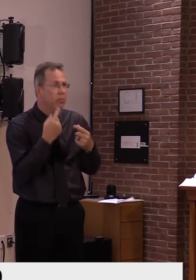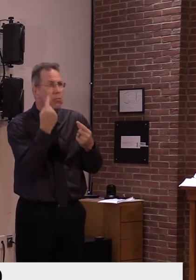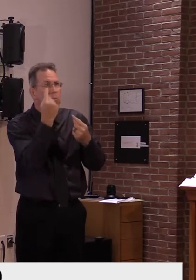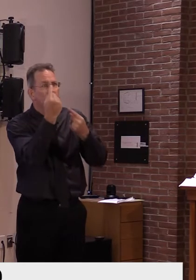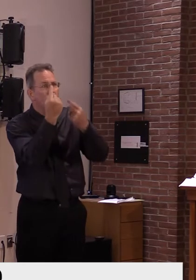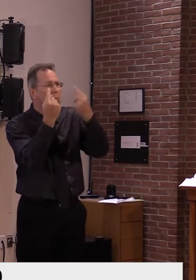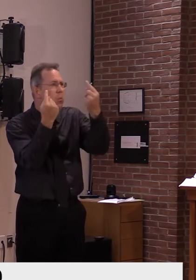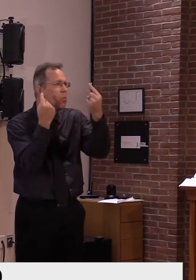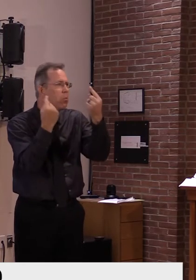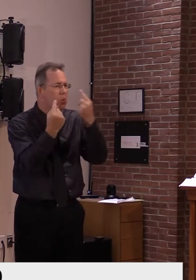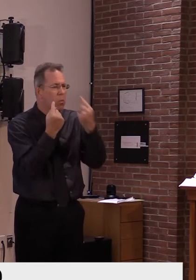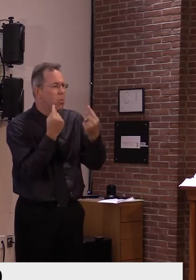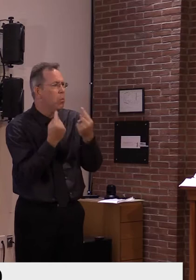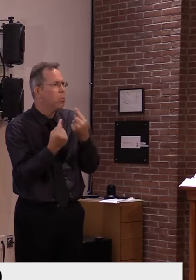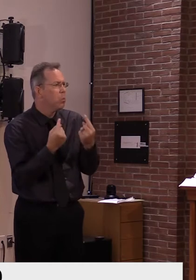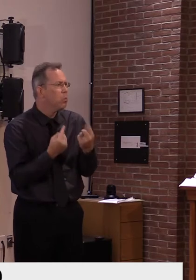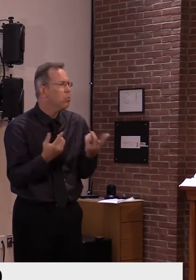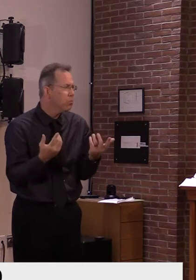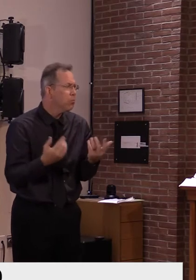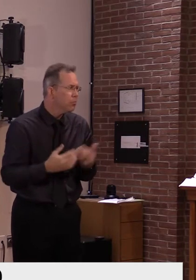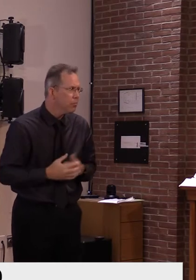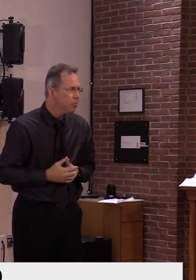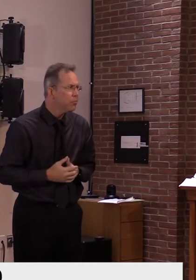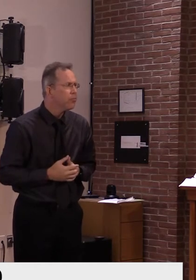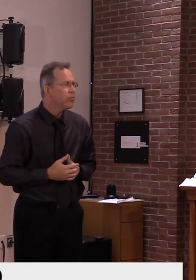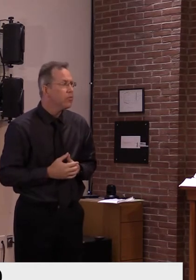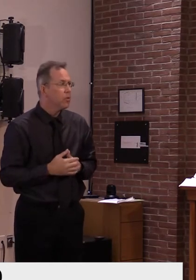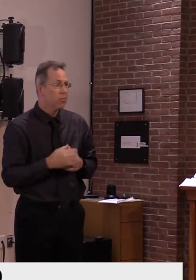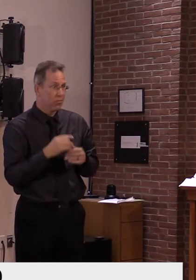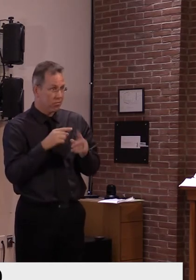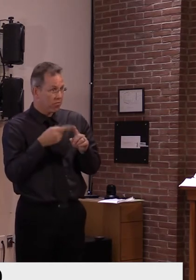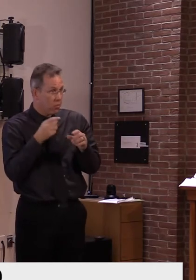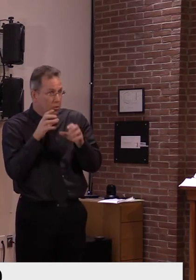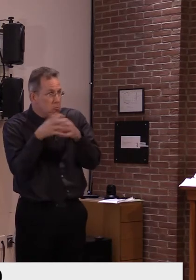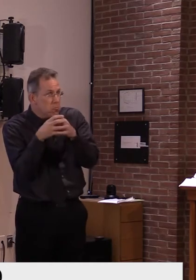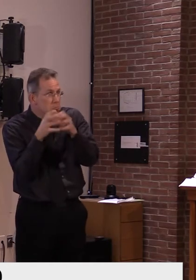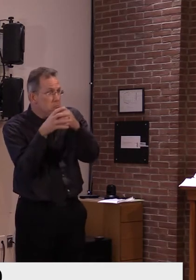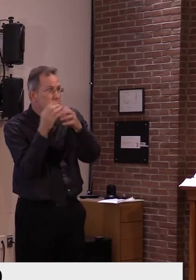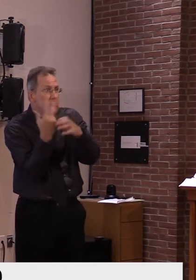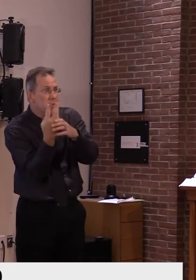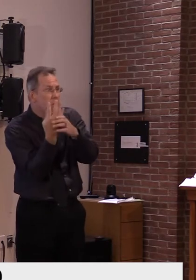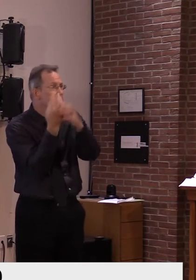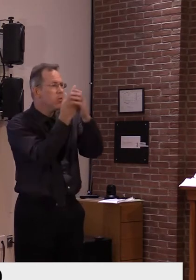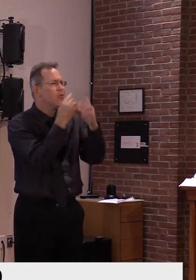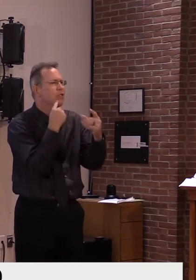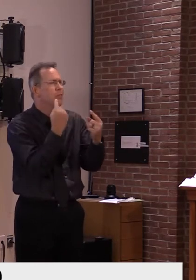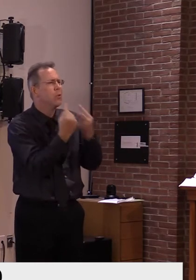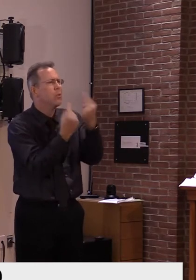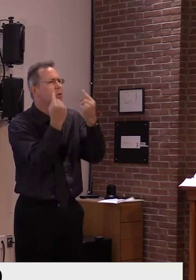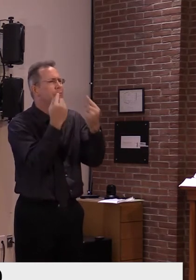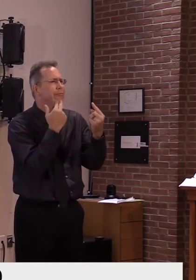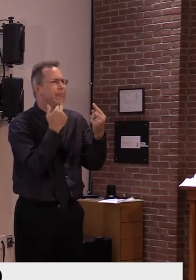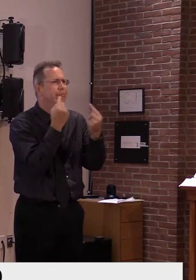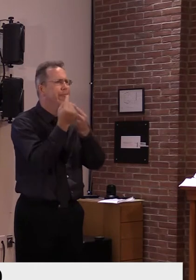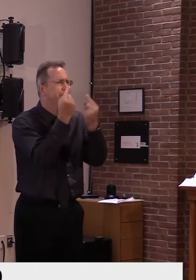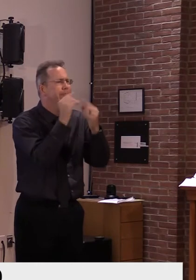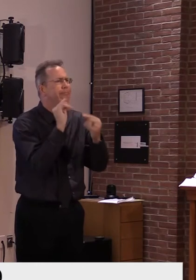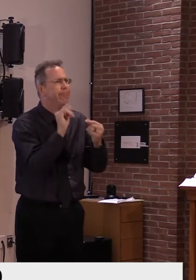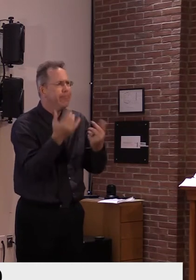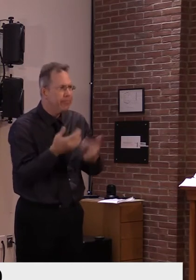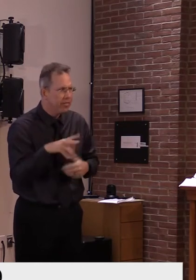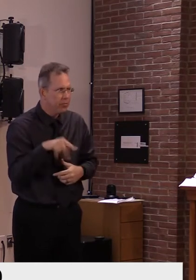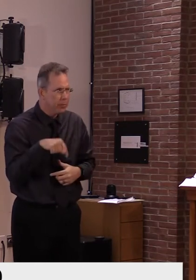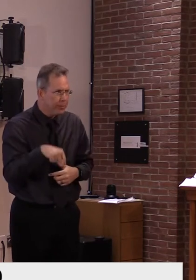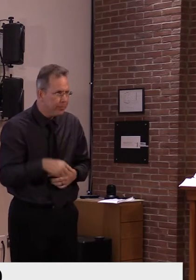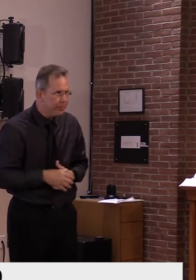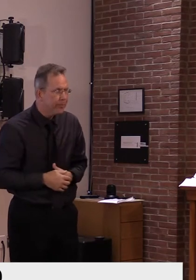have previously during the pandemic. That all leads us to our most updated forecast. And I think there's some really